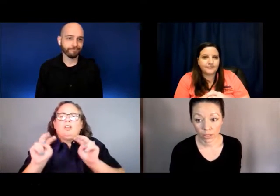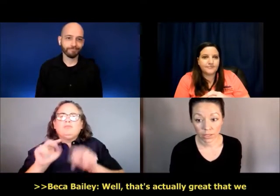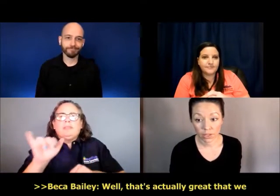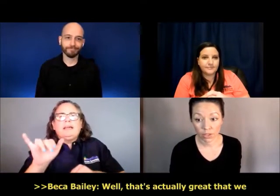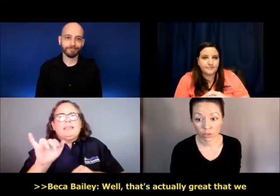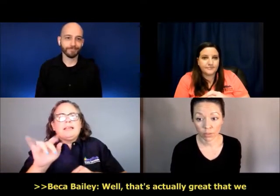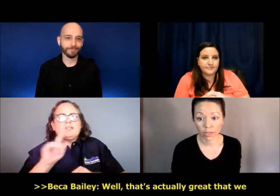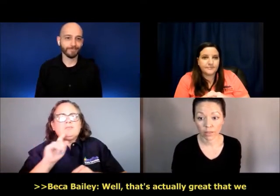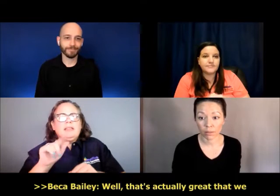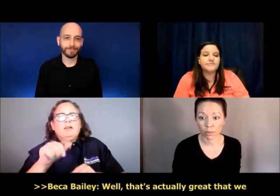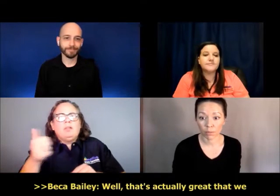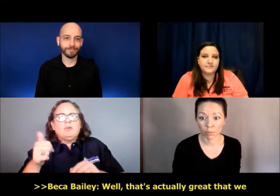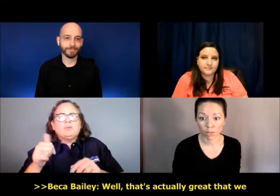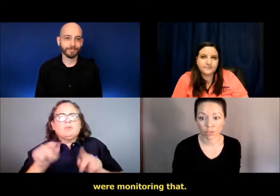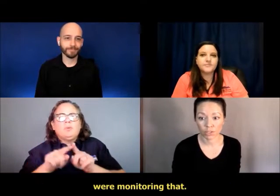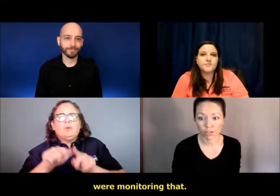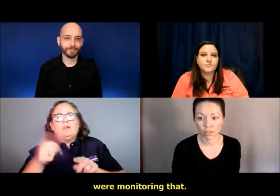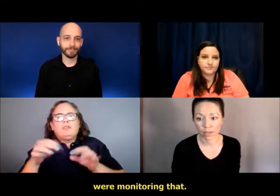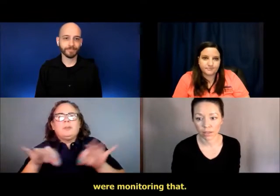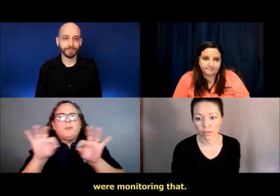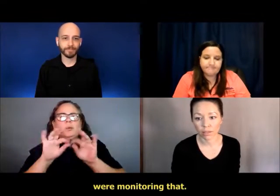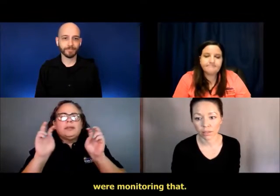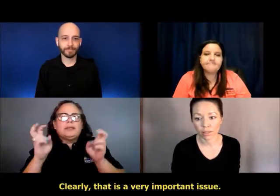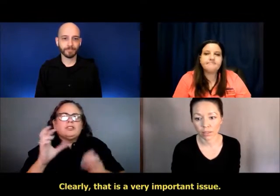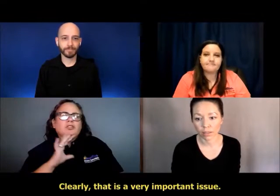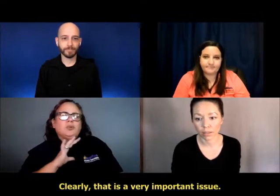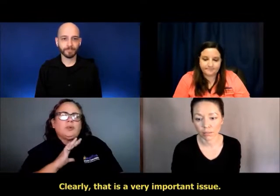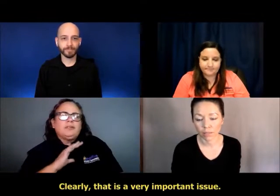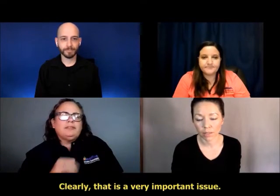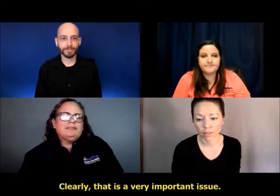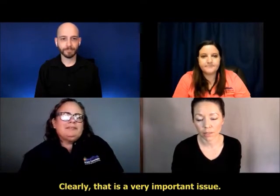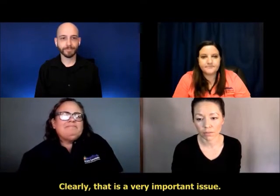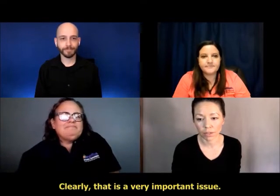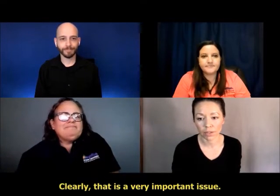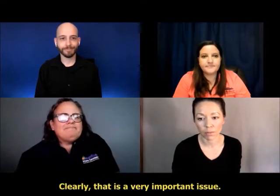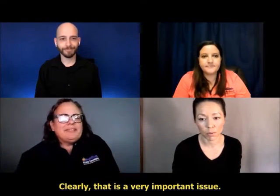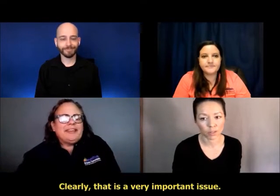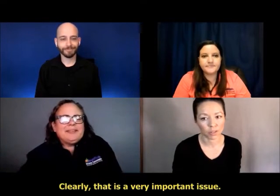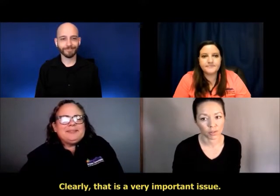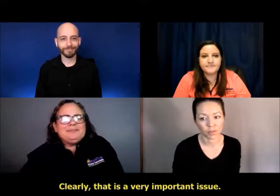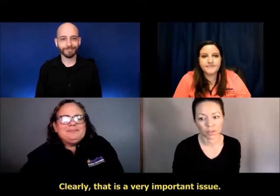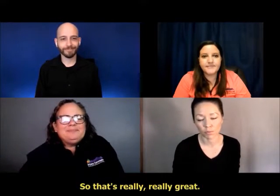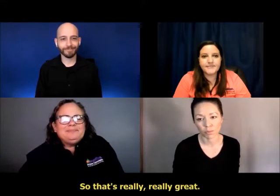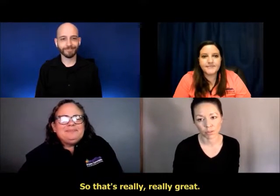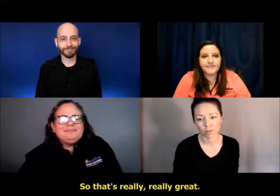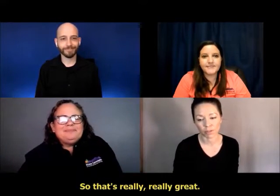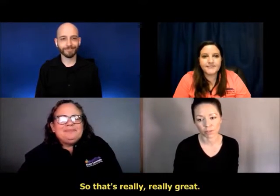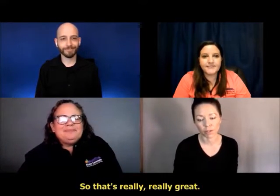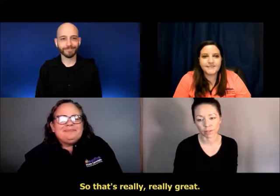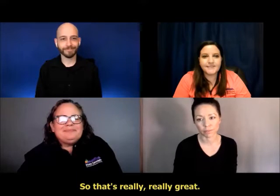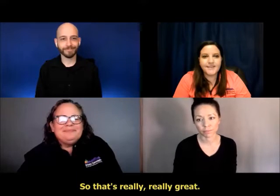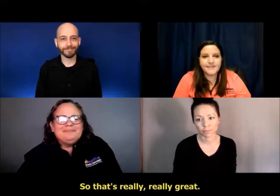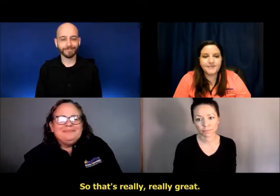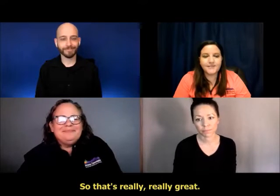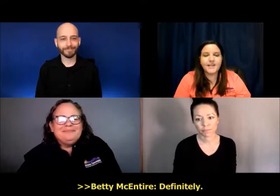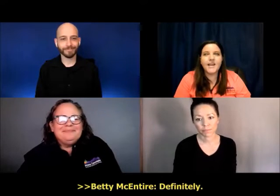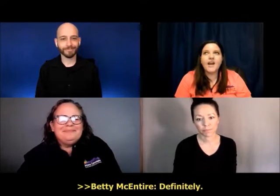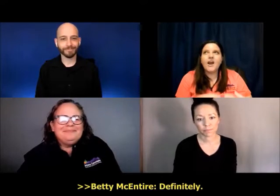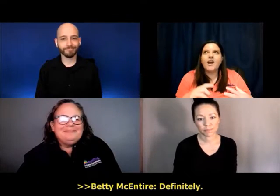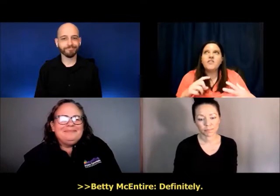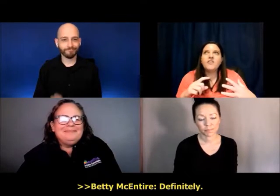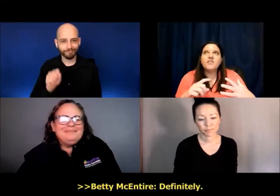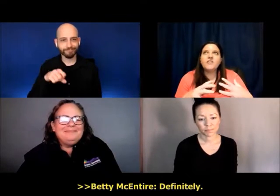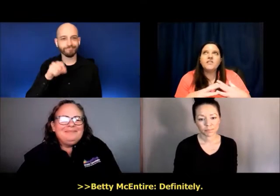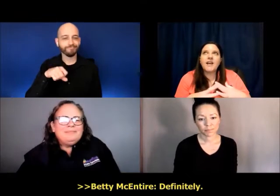Well, that's actually great that we were monitoring that clearly, um, that is a very important issue. So that's really, really great. Yeah, definitely.